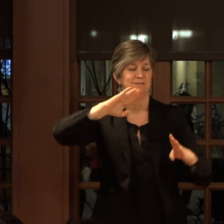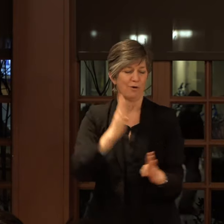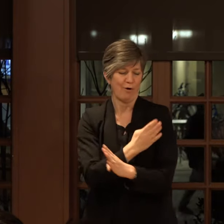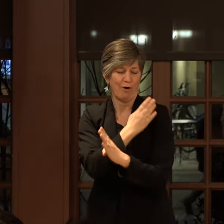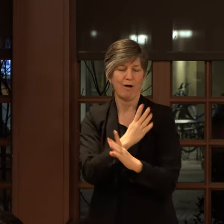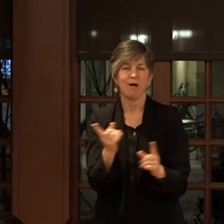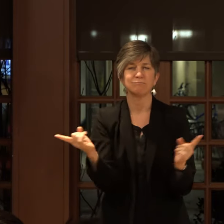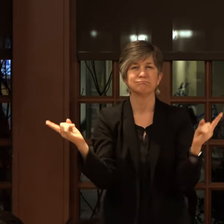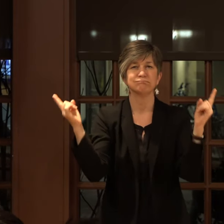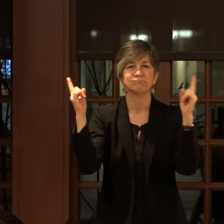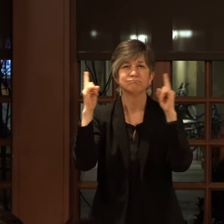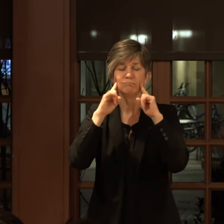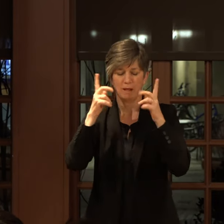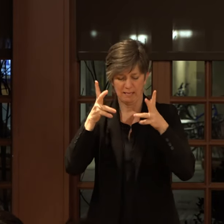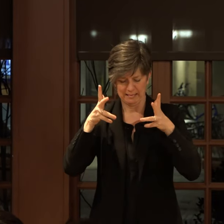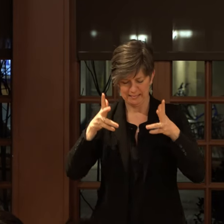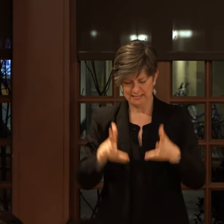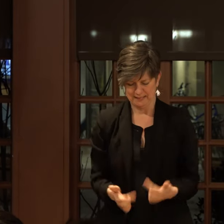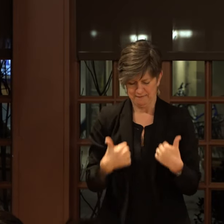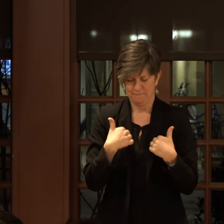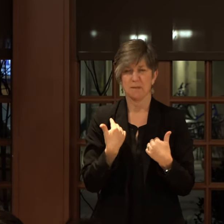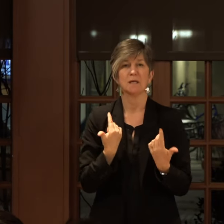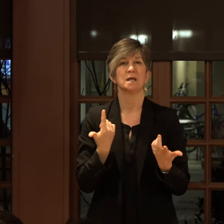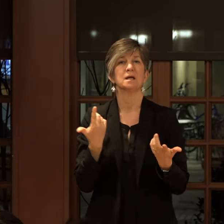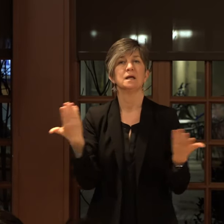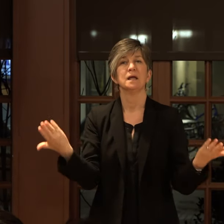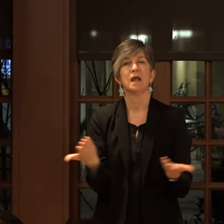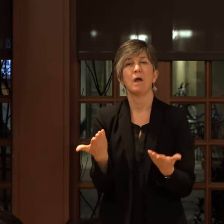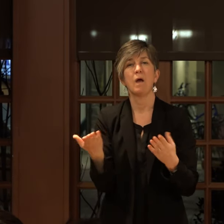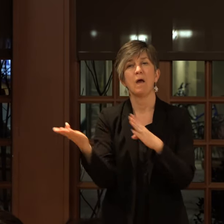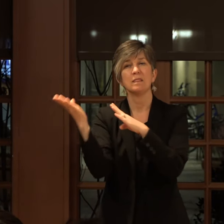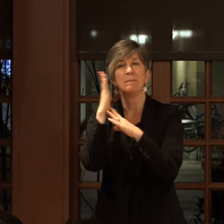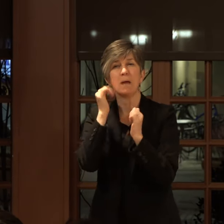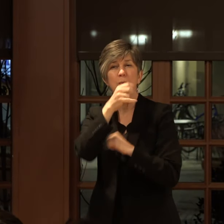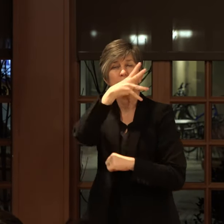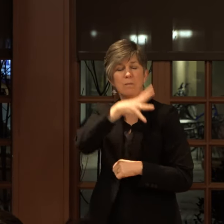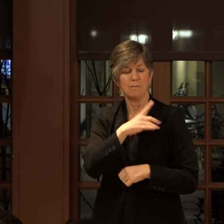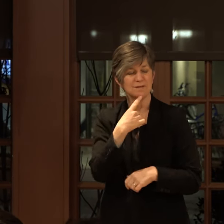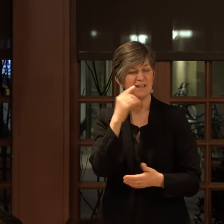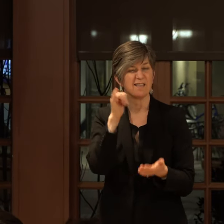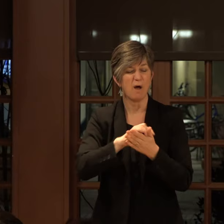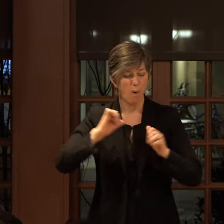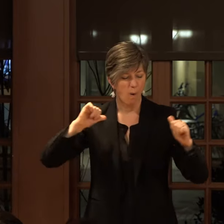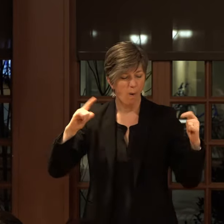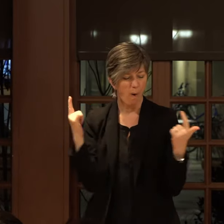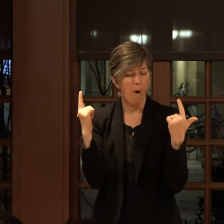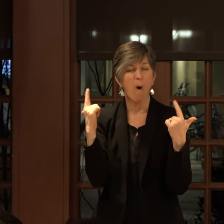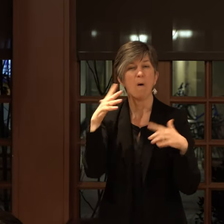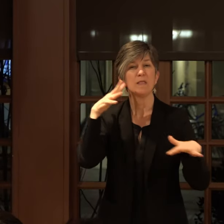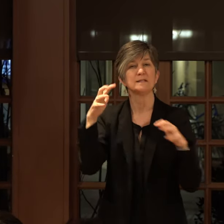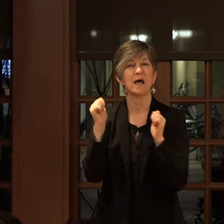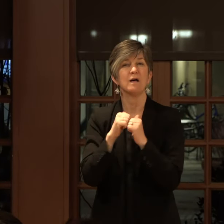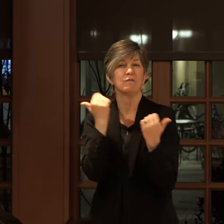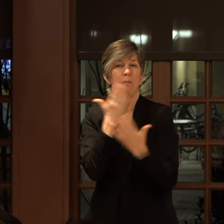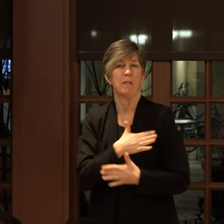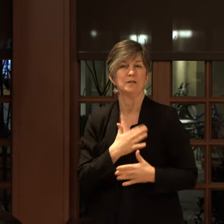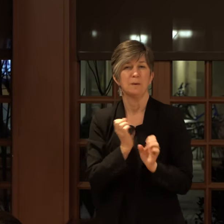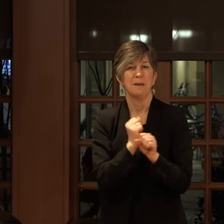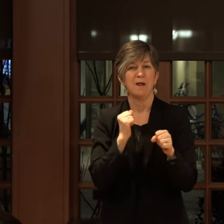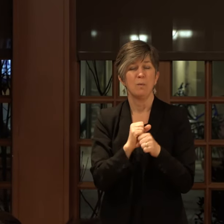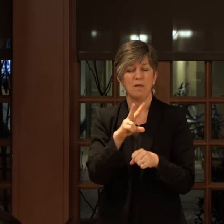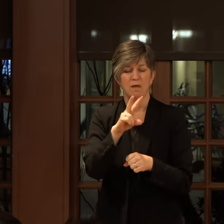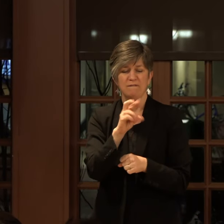me. That me. In bed with the woman who said all the sounds for pleasure were made with vowels I couldn't hear.